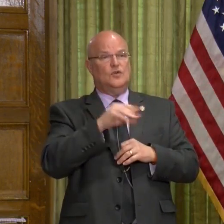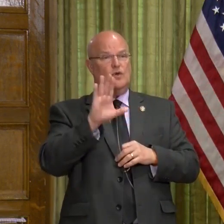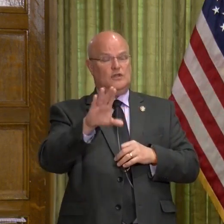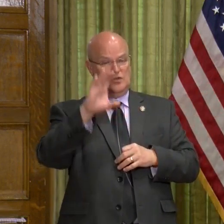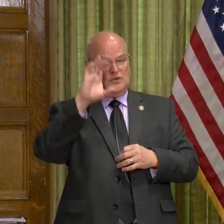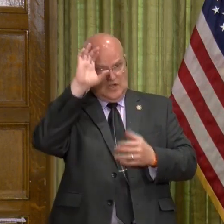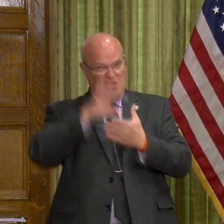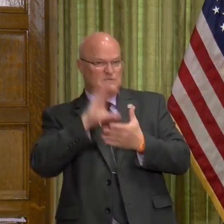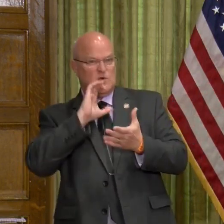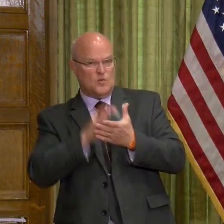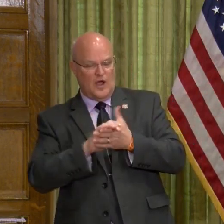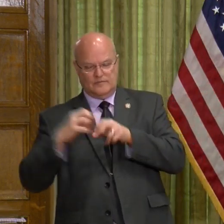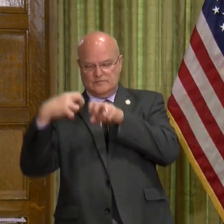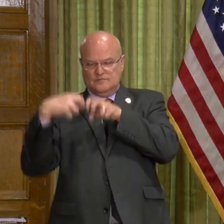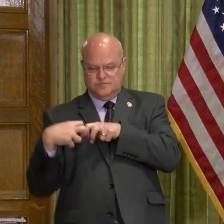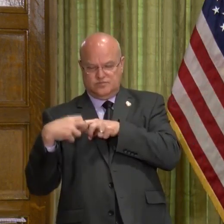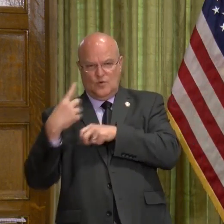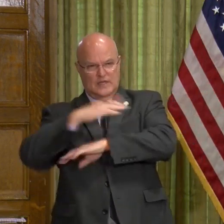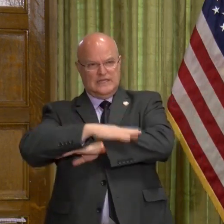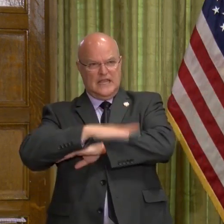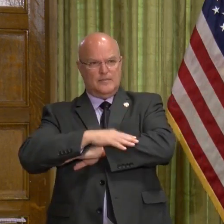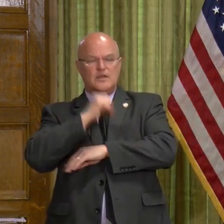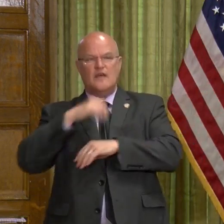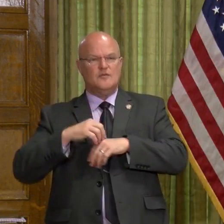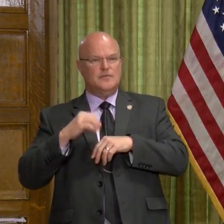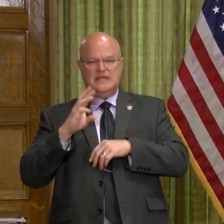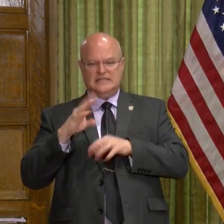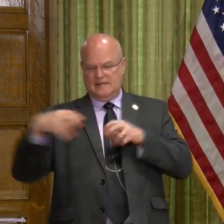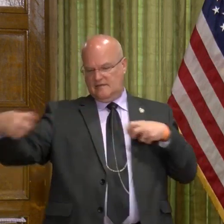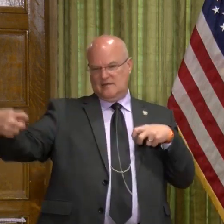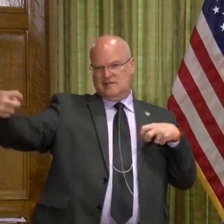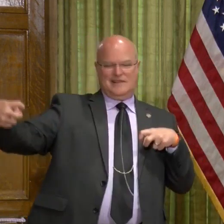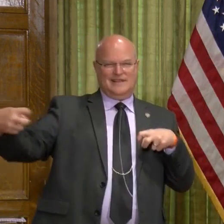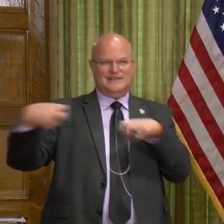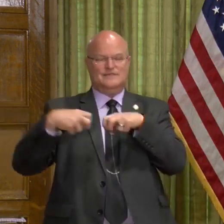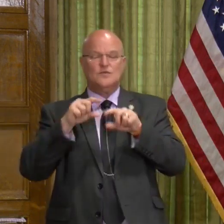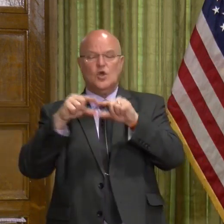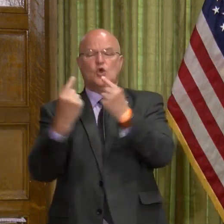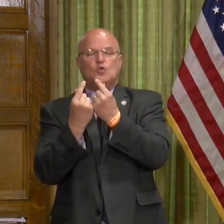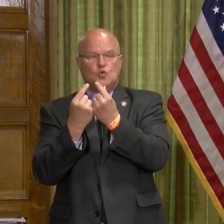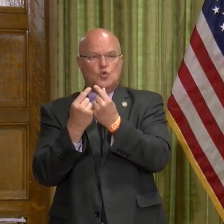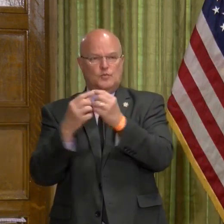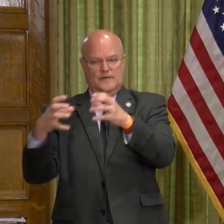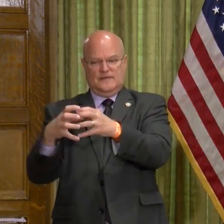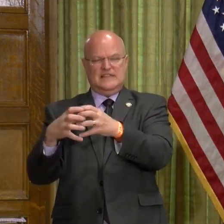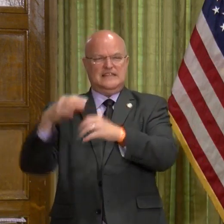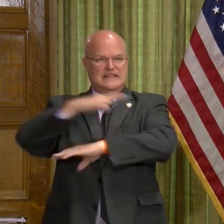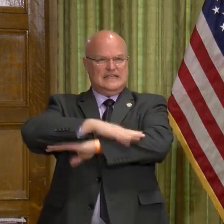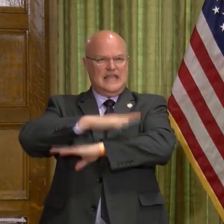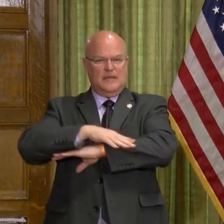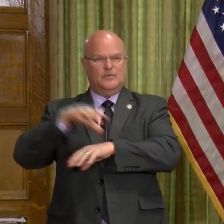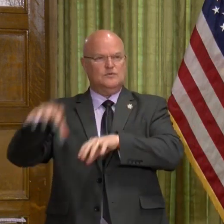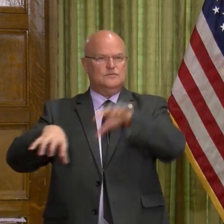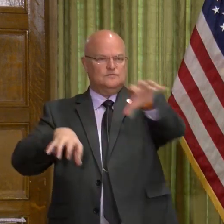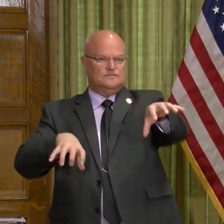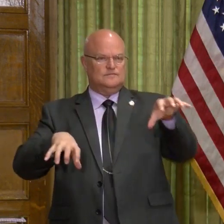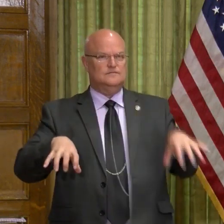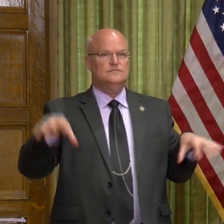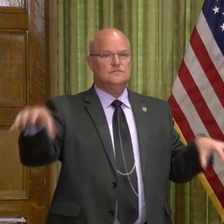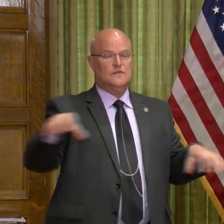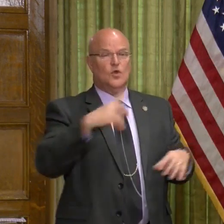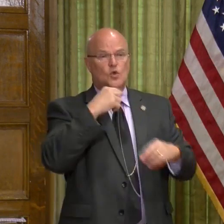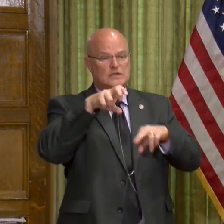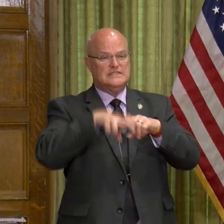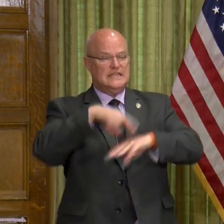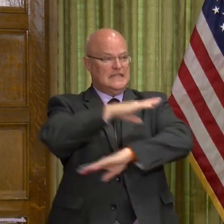spouse are sitting together at a table, you don't have to be six feet apart. So it's really a grouping of who's coming in there